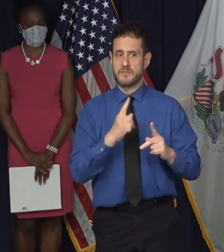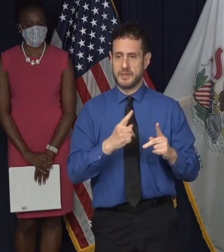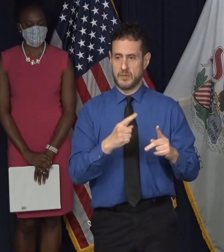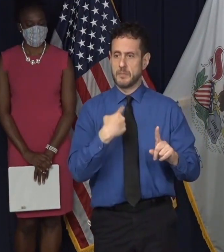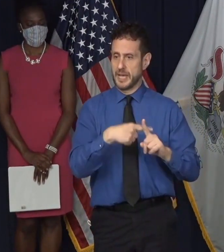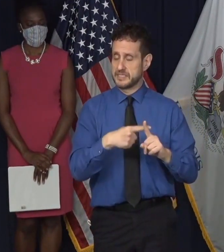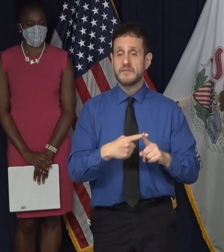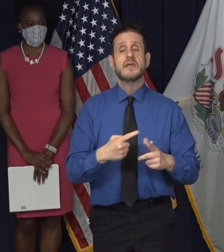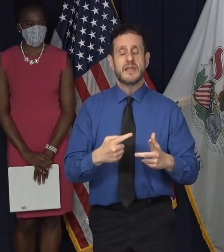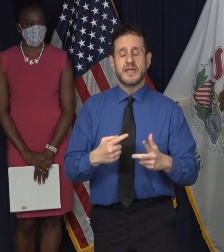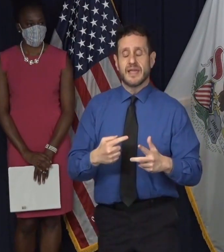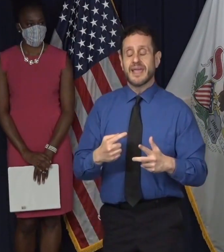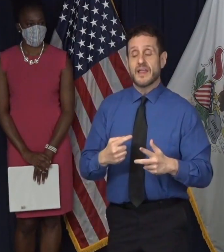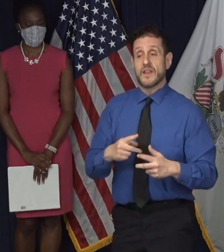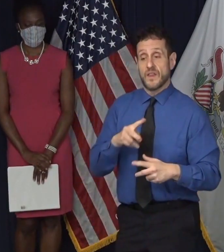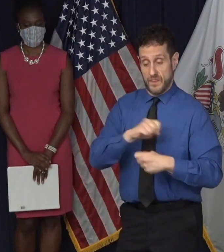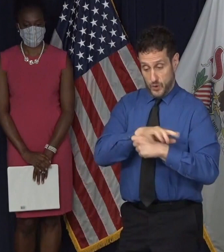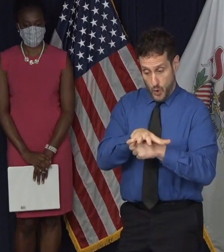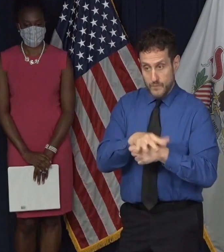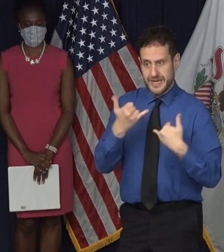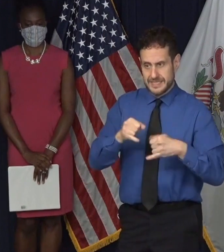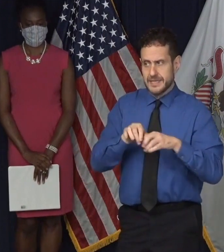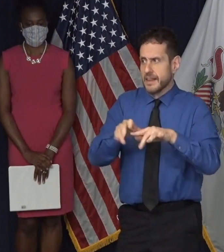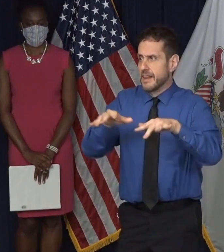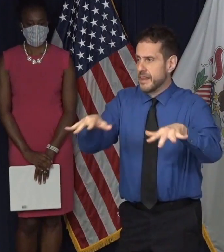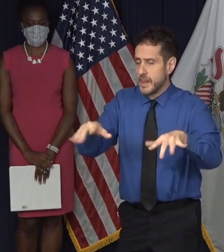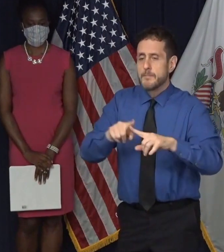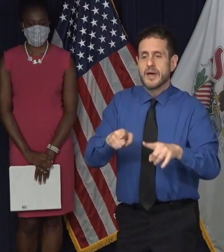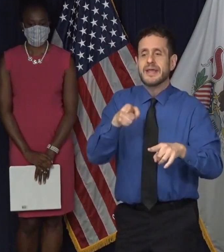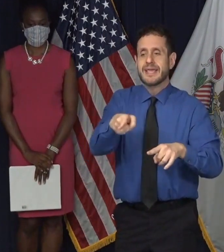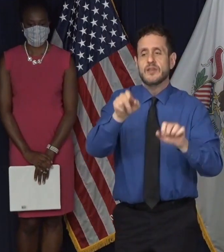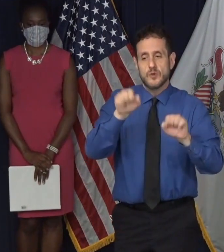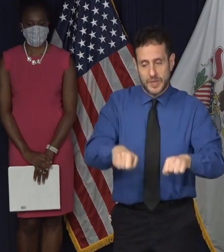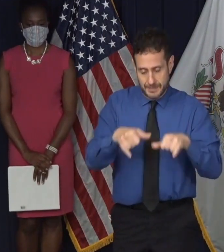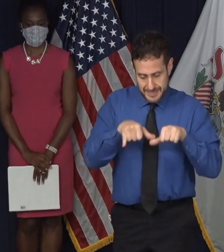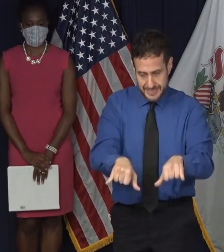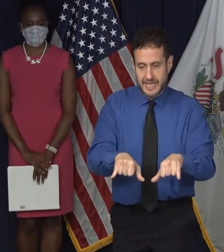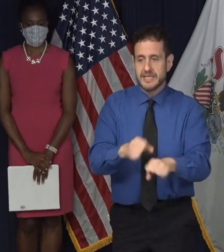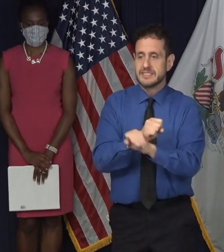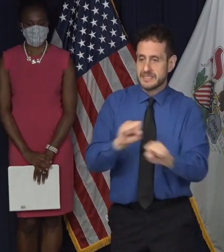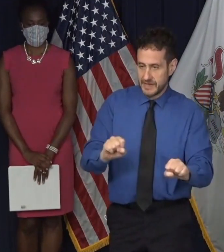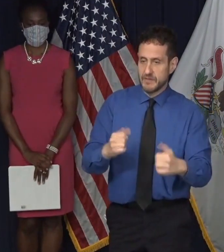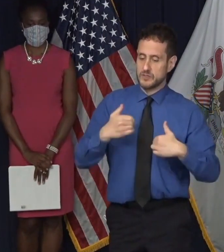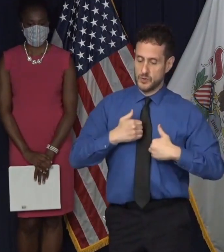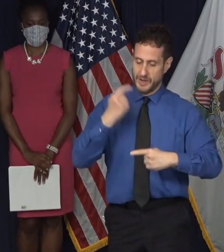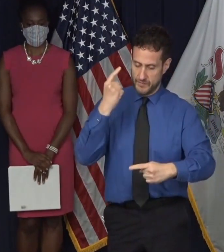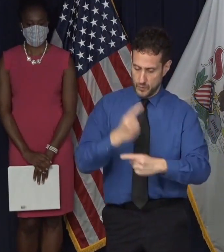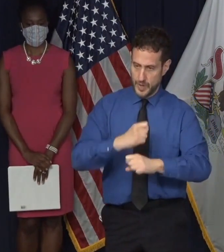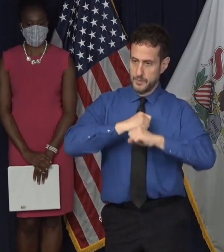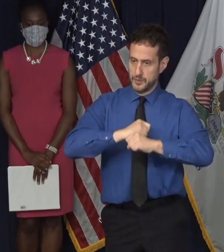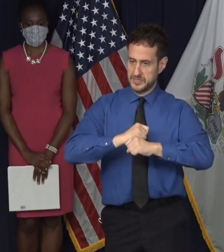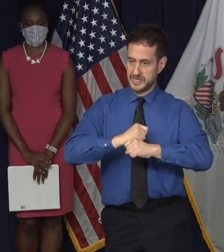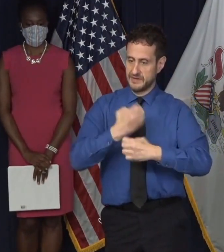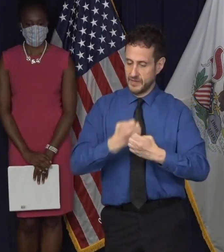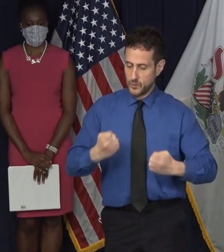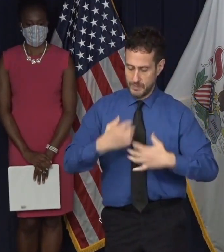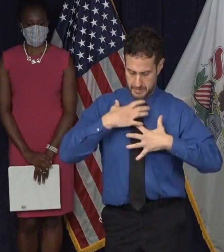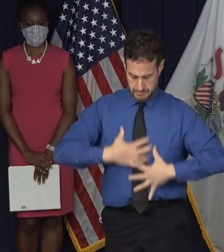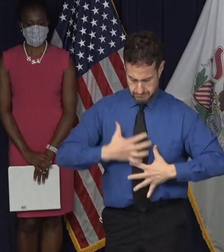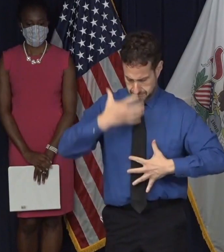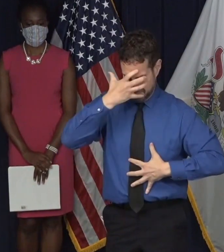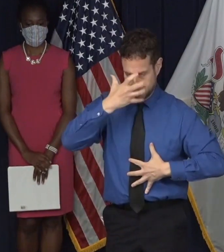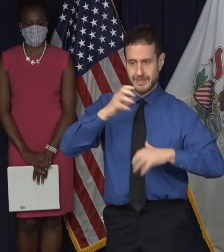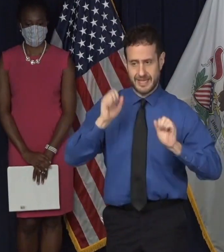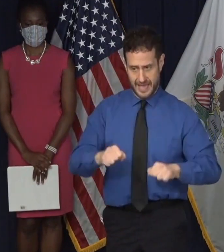out there. It's just a question of, can you keep yourself safe? Are you wearing the right protective gear? Can you wear the right protective gear? For example, just one more